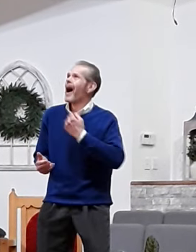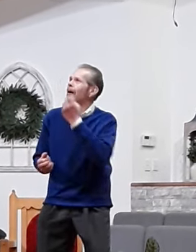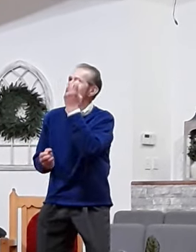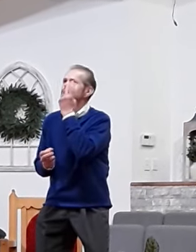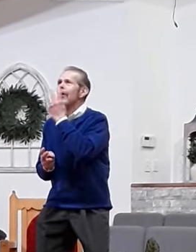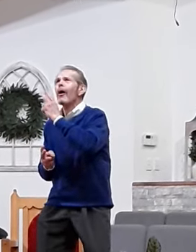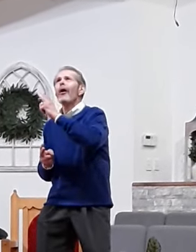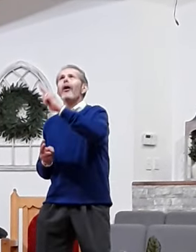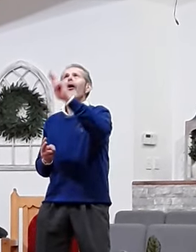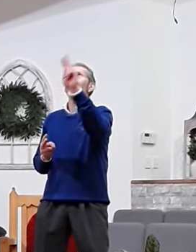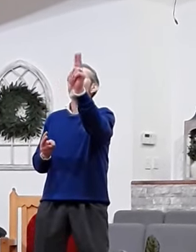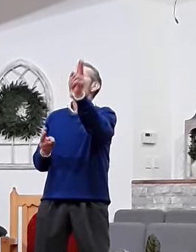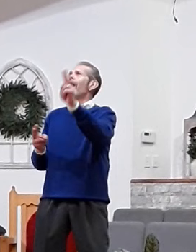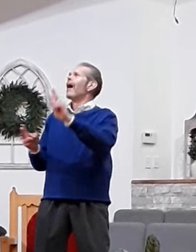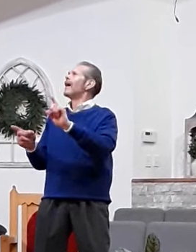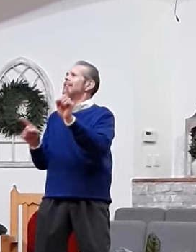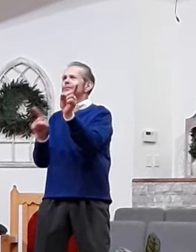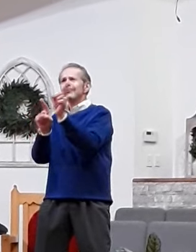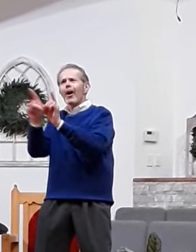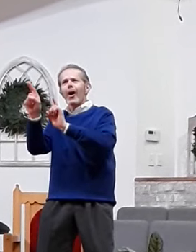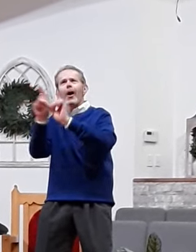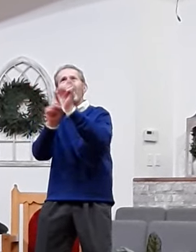see the stars,